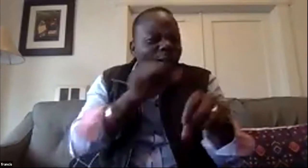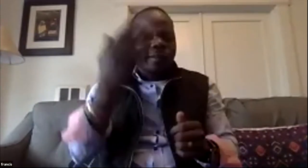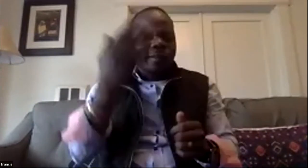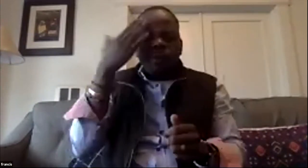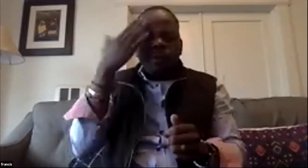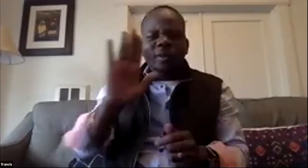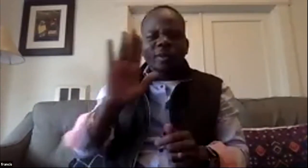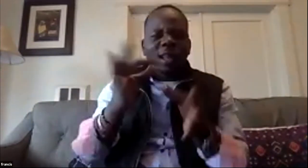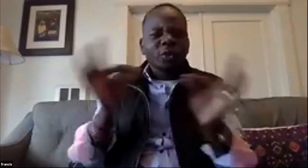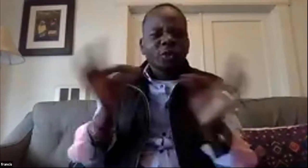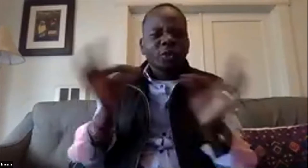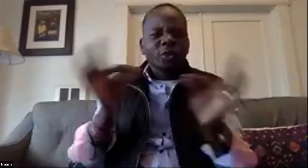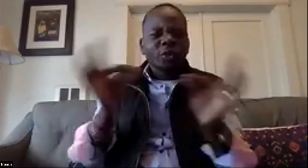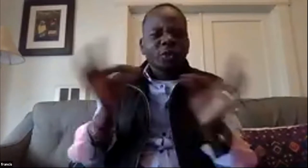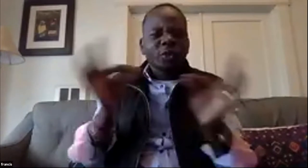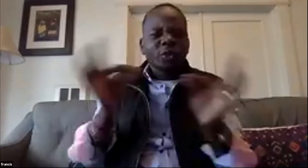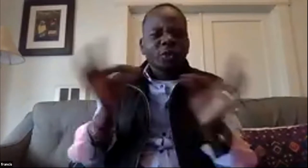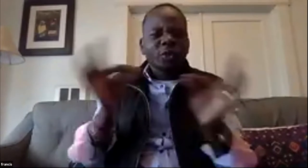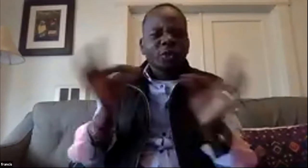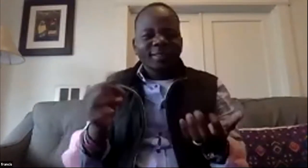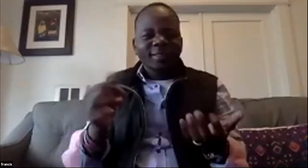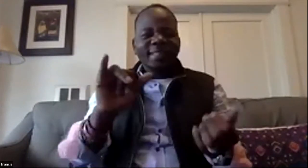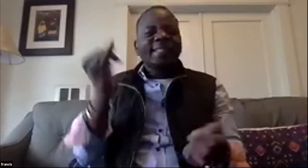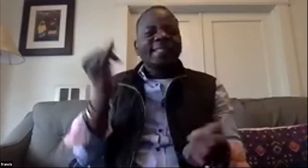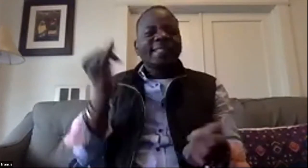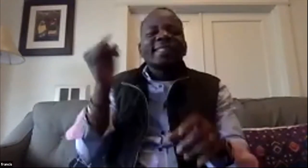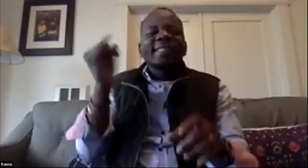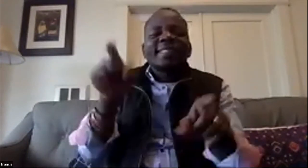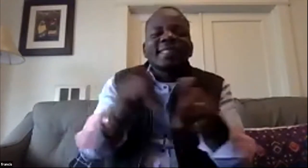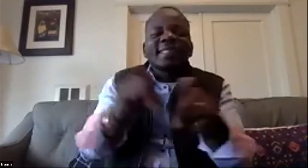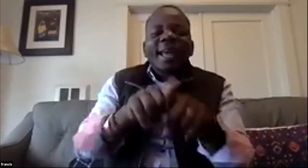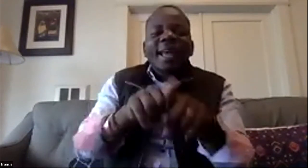of the deaf know sign language and so